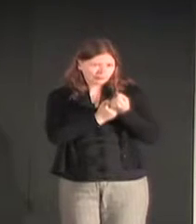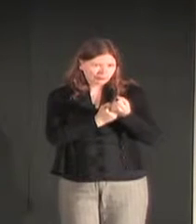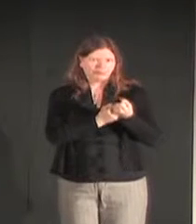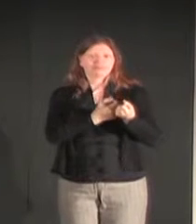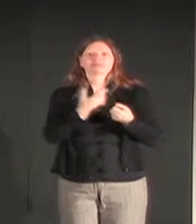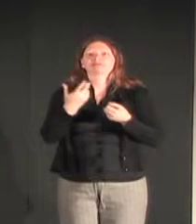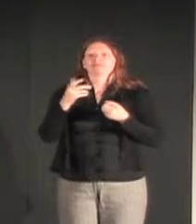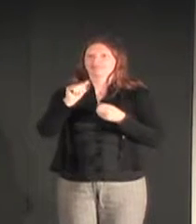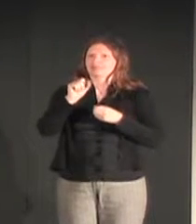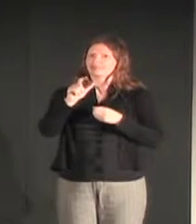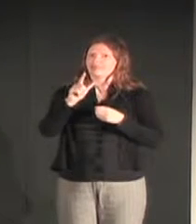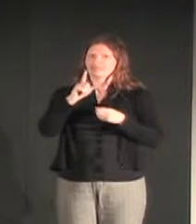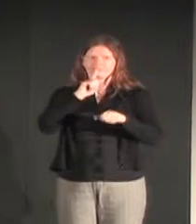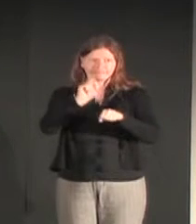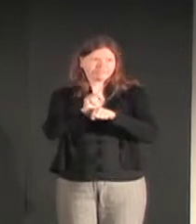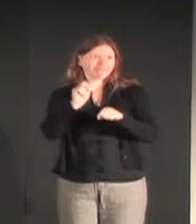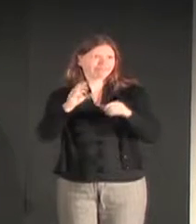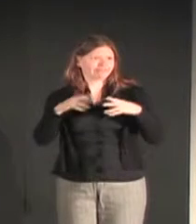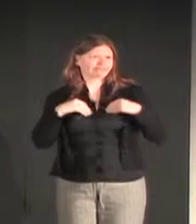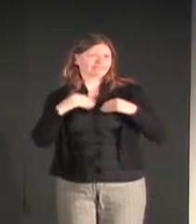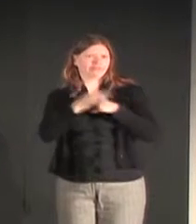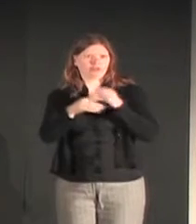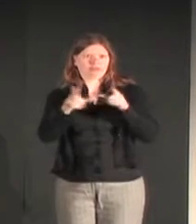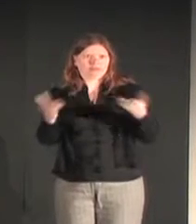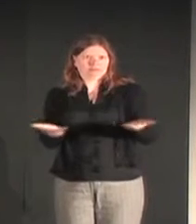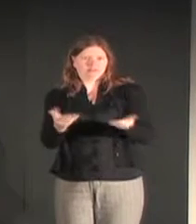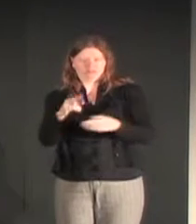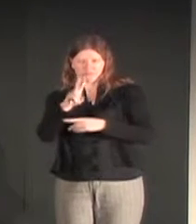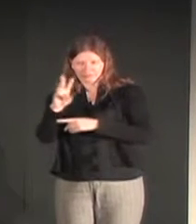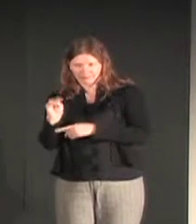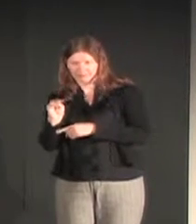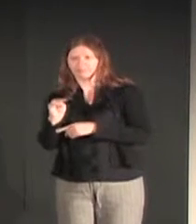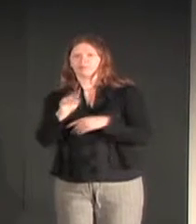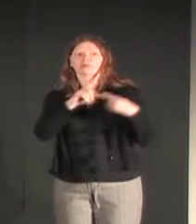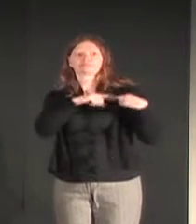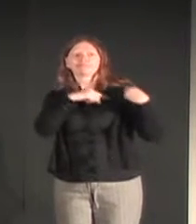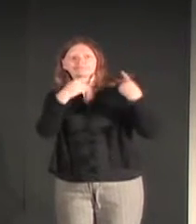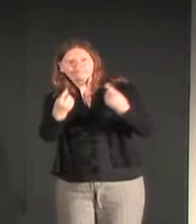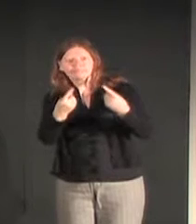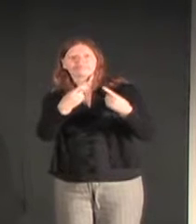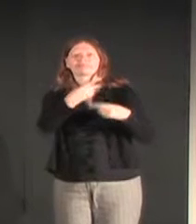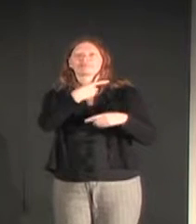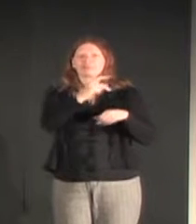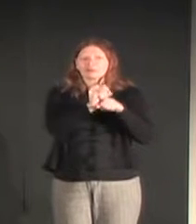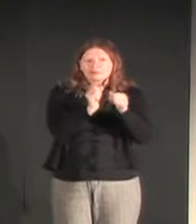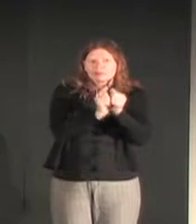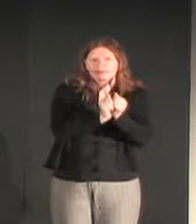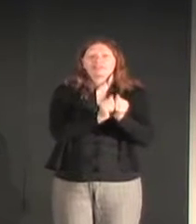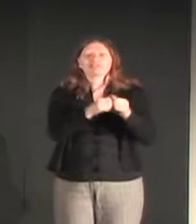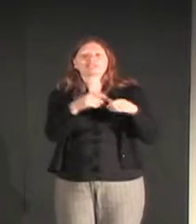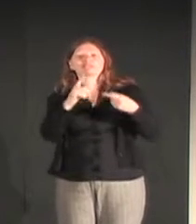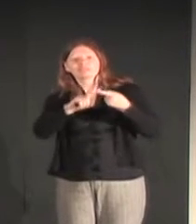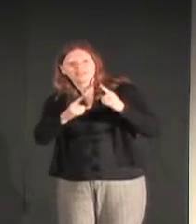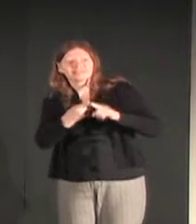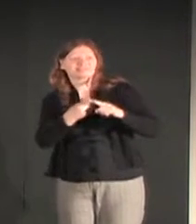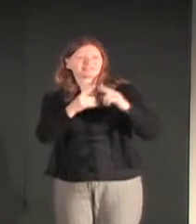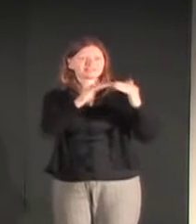department, and I always thank her for her advocacy and support in making, in helping us be a success